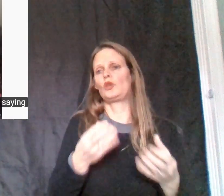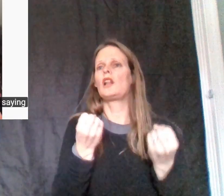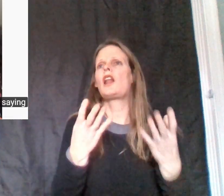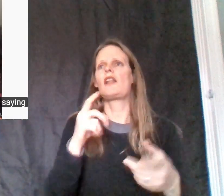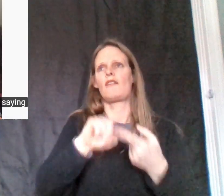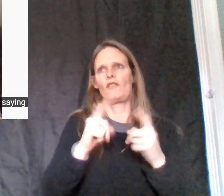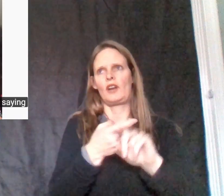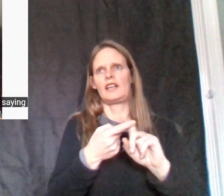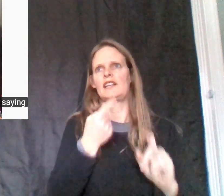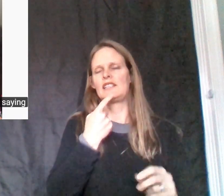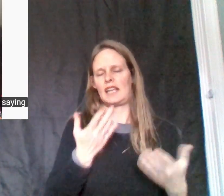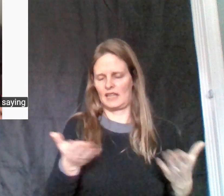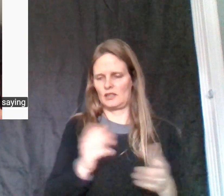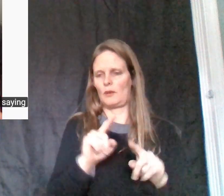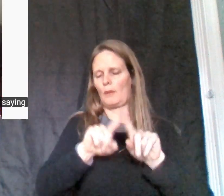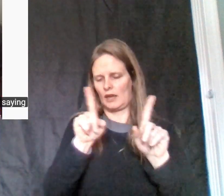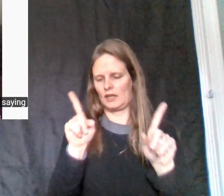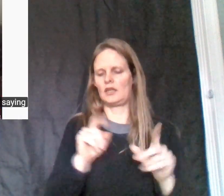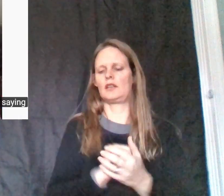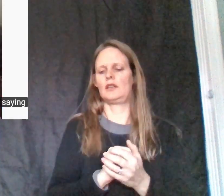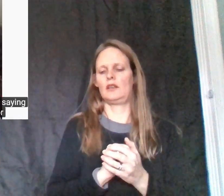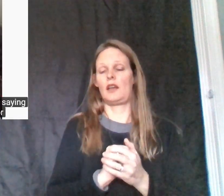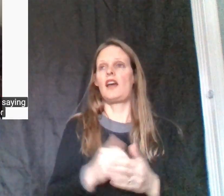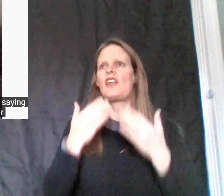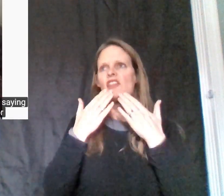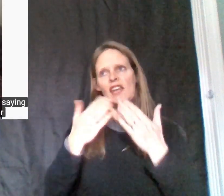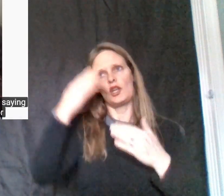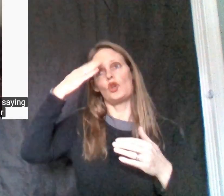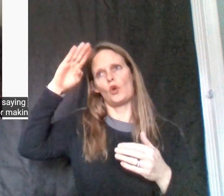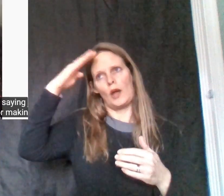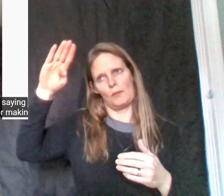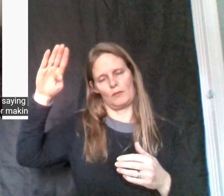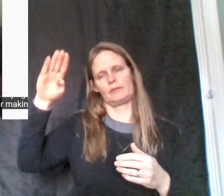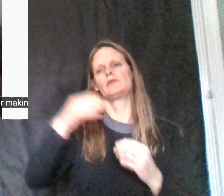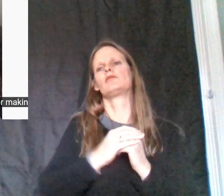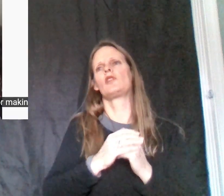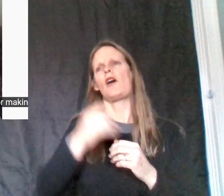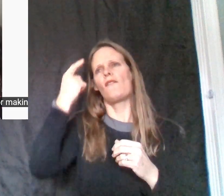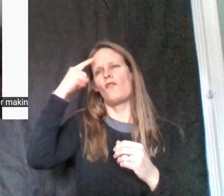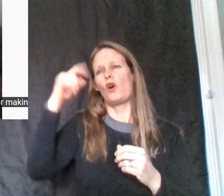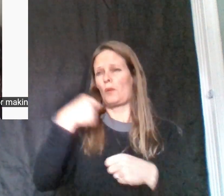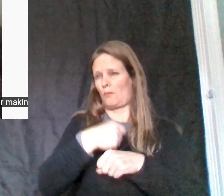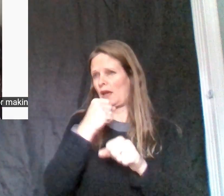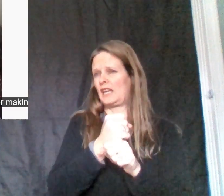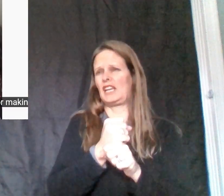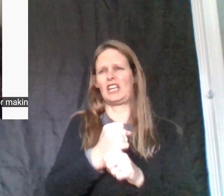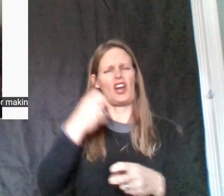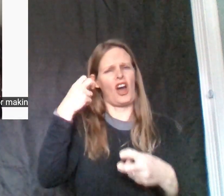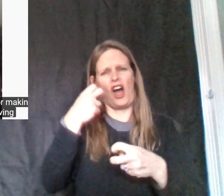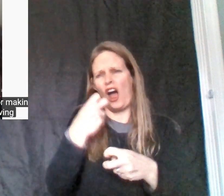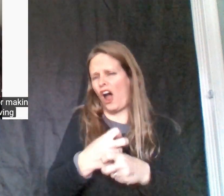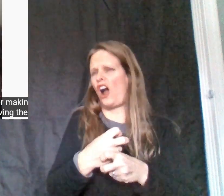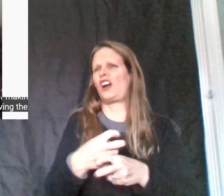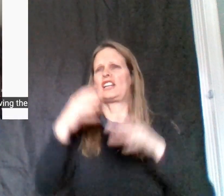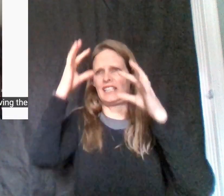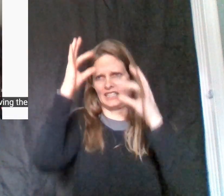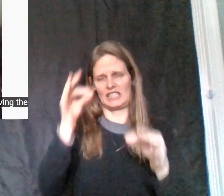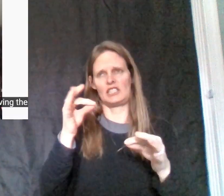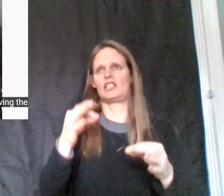thank you, Mr. Trump, for making a very hard decision and for having the moral courage to